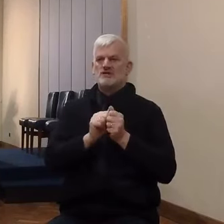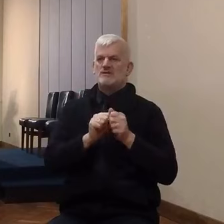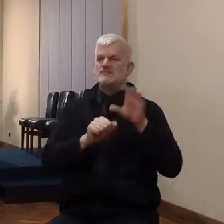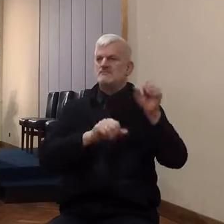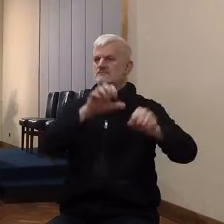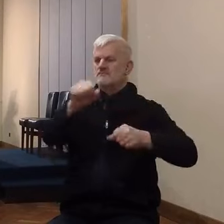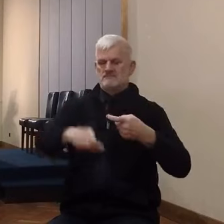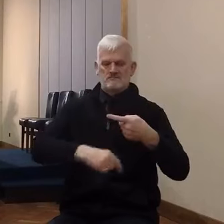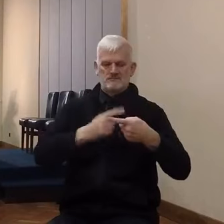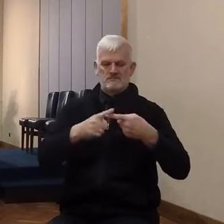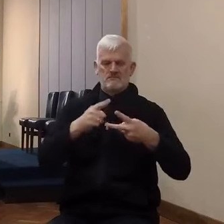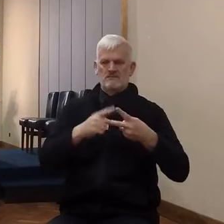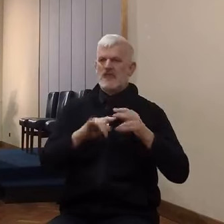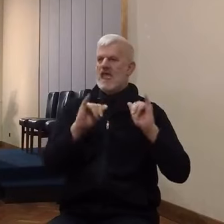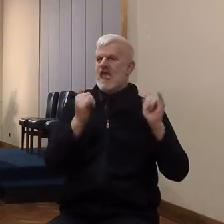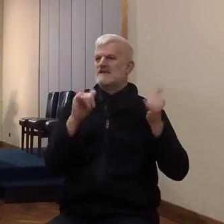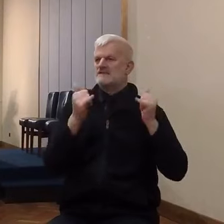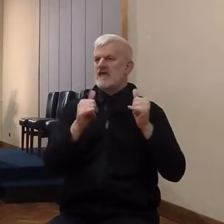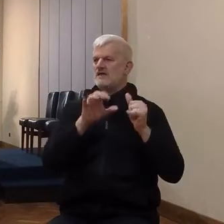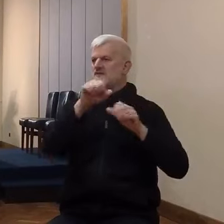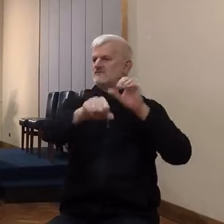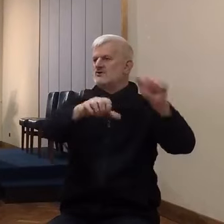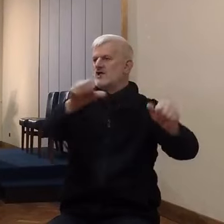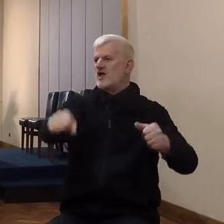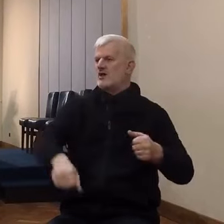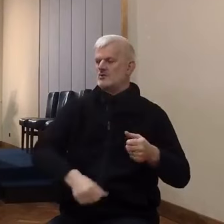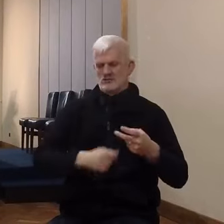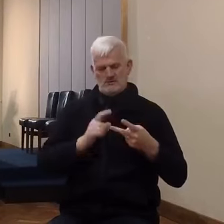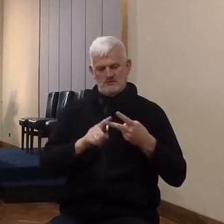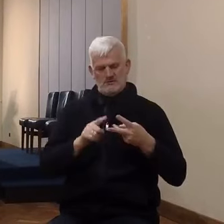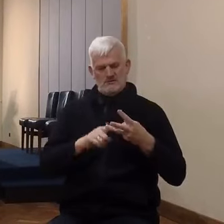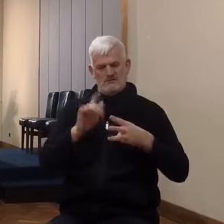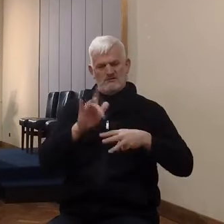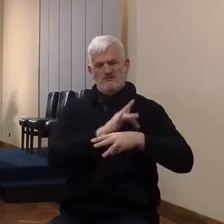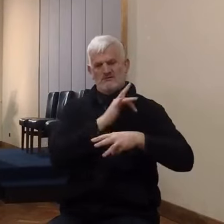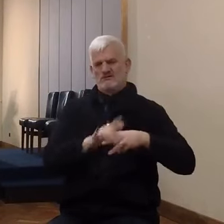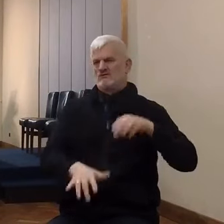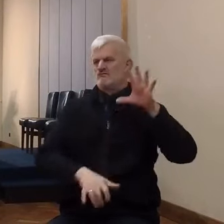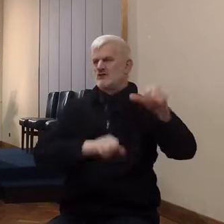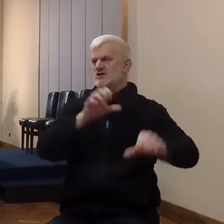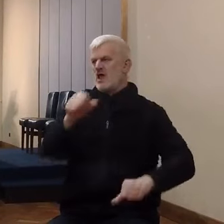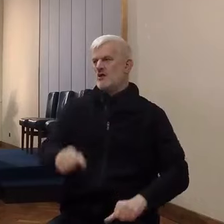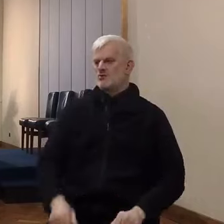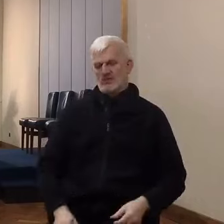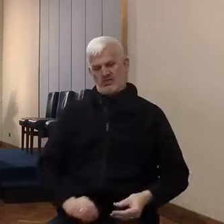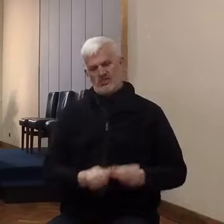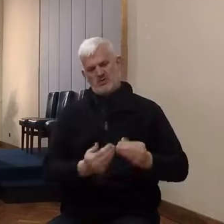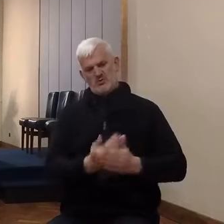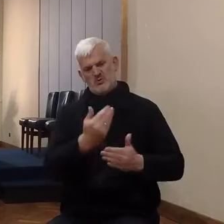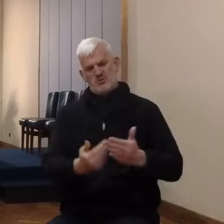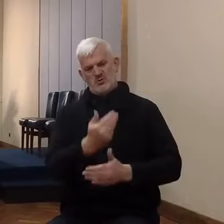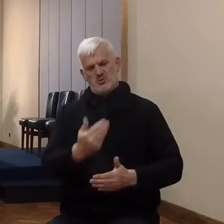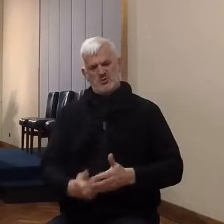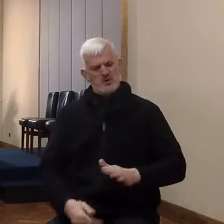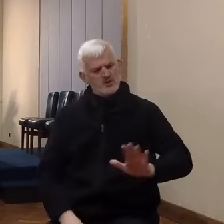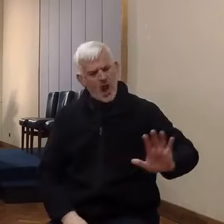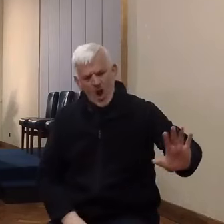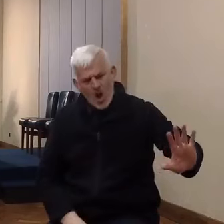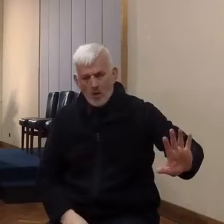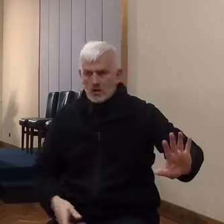but one thing after another. But God has determined the policy. I don't know how true it holds